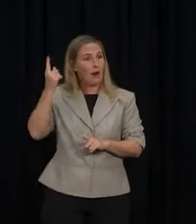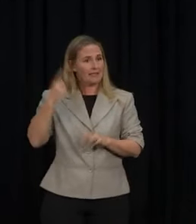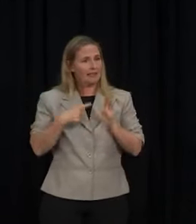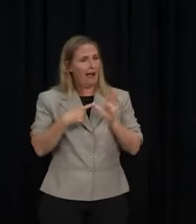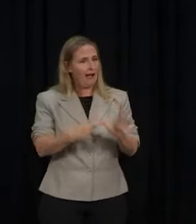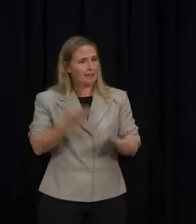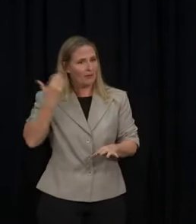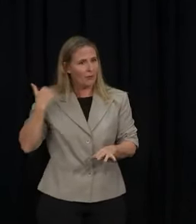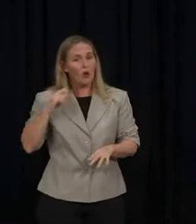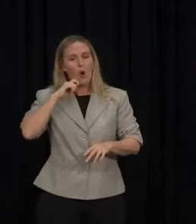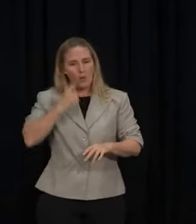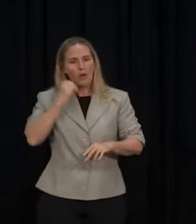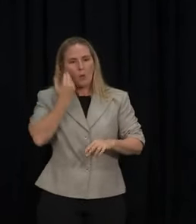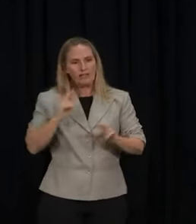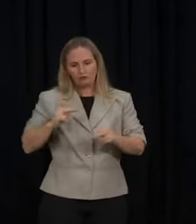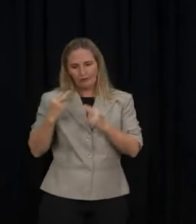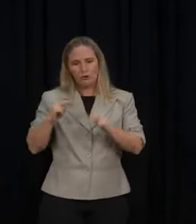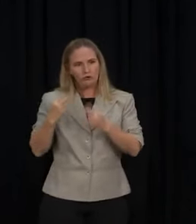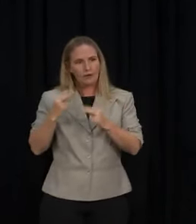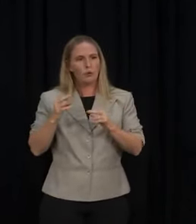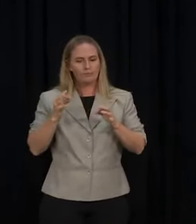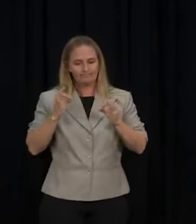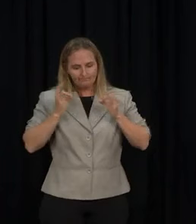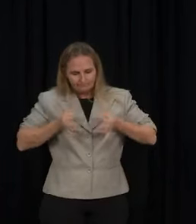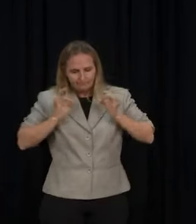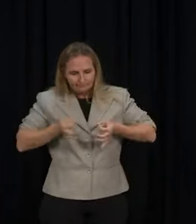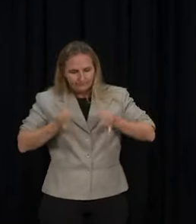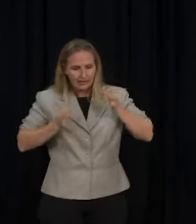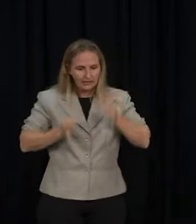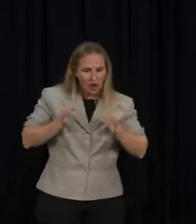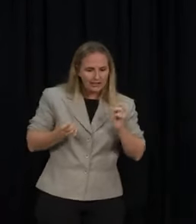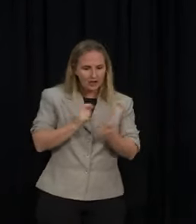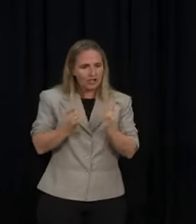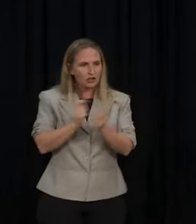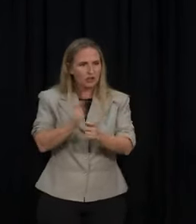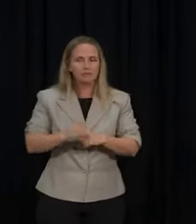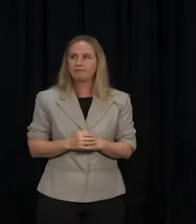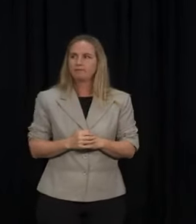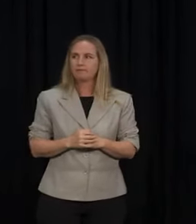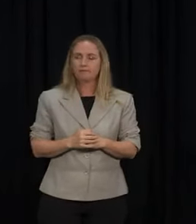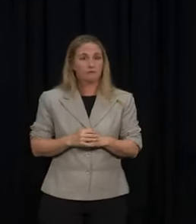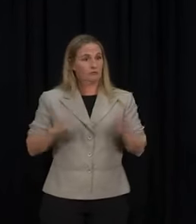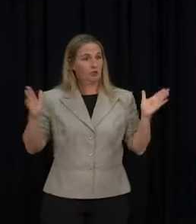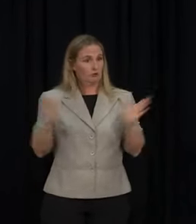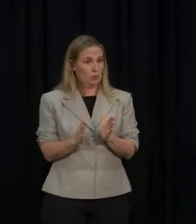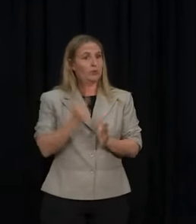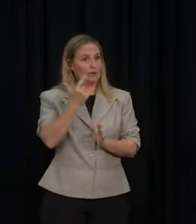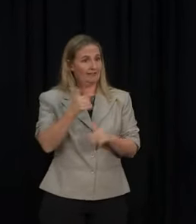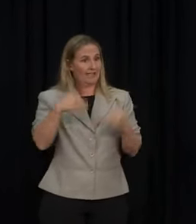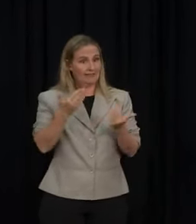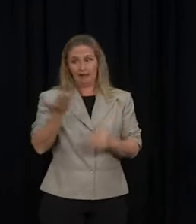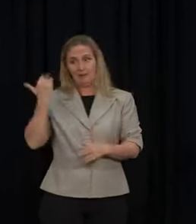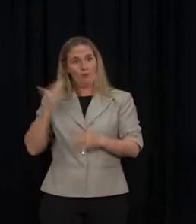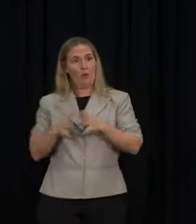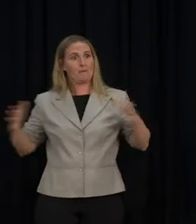we're continually reviewing that. When the Prime Minister announced the Reconnecting Framework, she said that. And obviously, it has reduced to seven days. And we